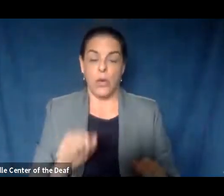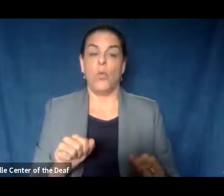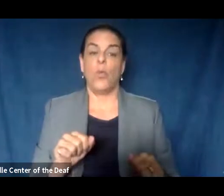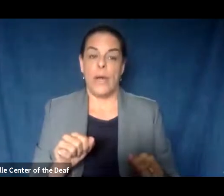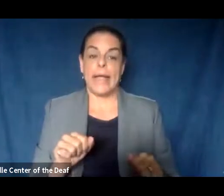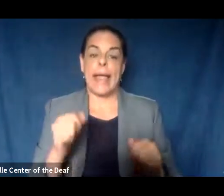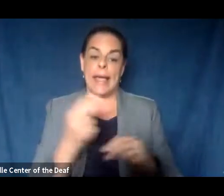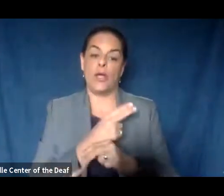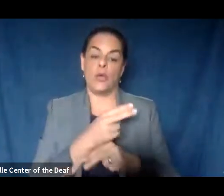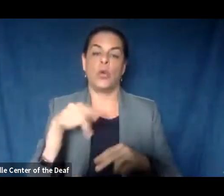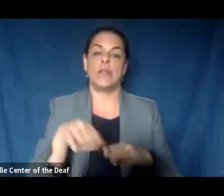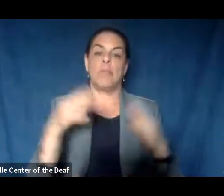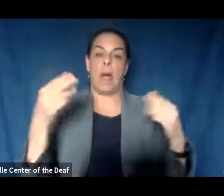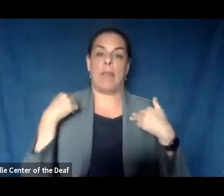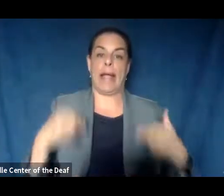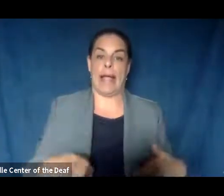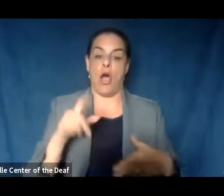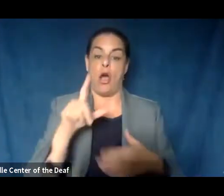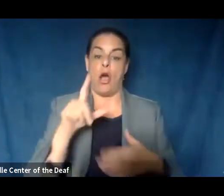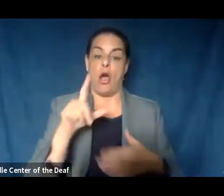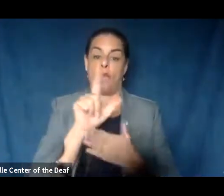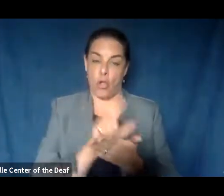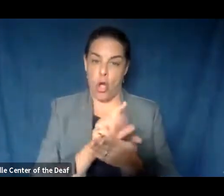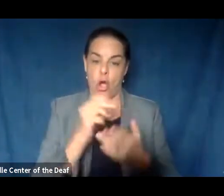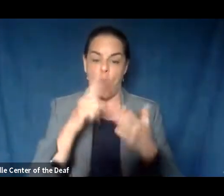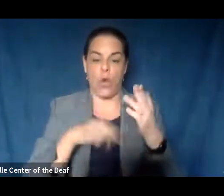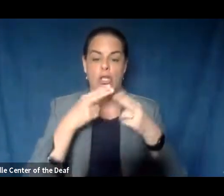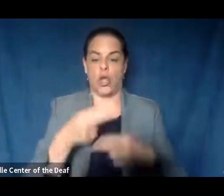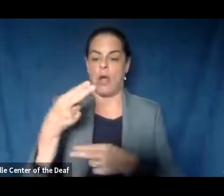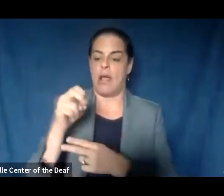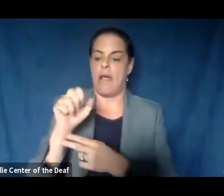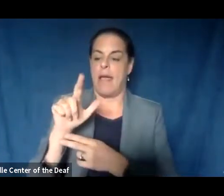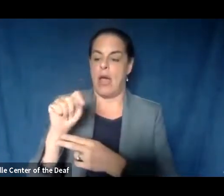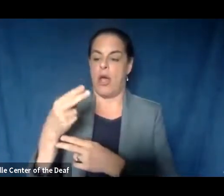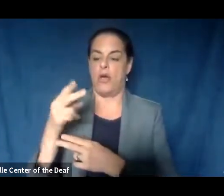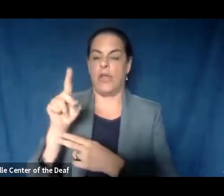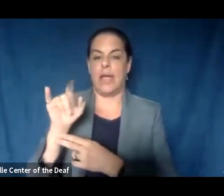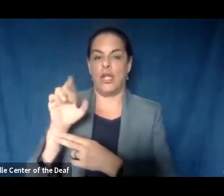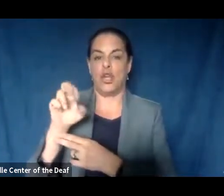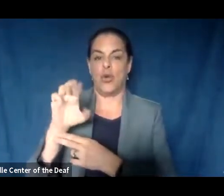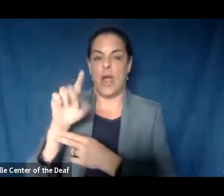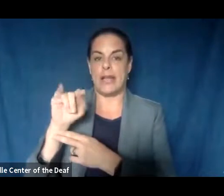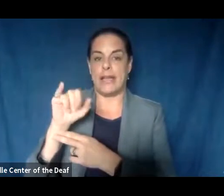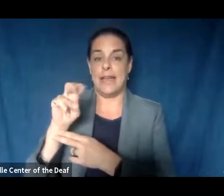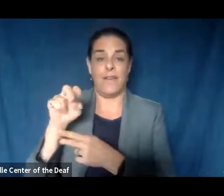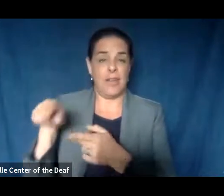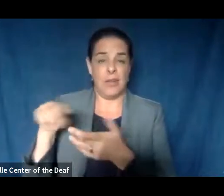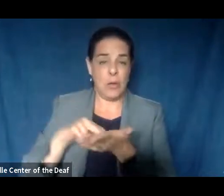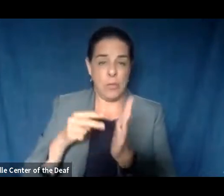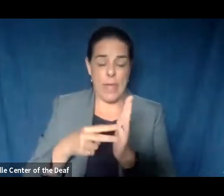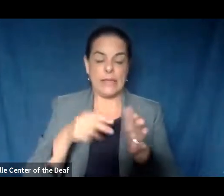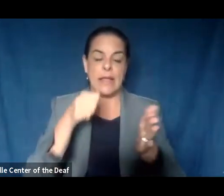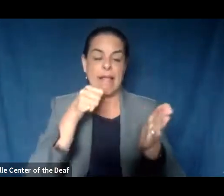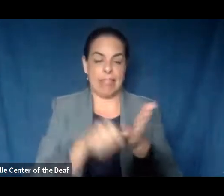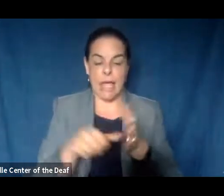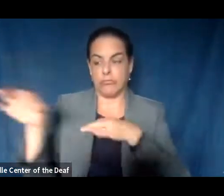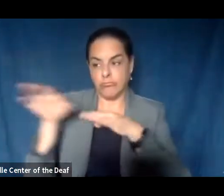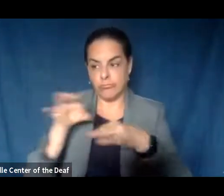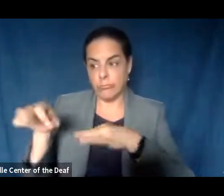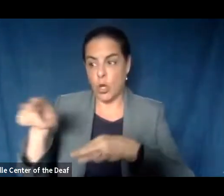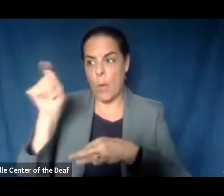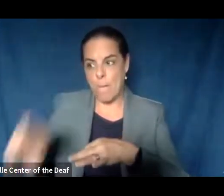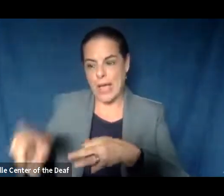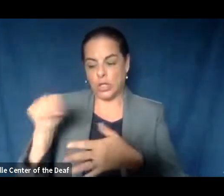law and actually use what's called a health directive, which is a letter explaining to them what we need them to do and asking them to do that.